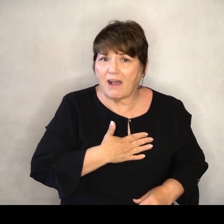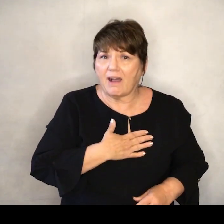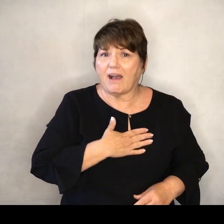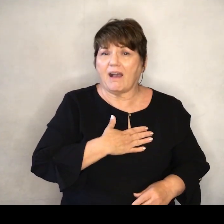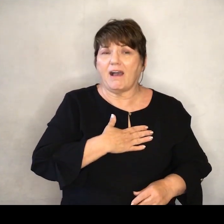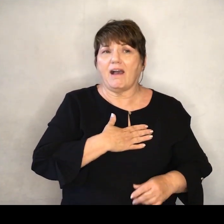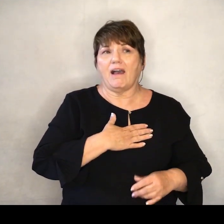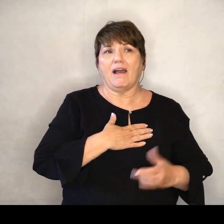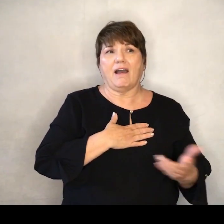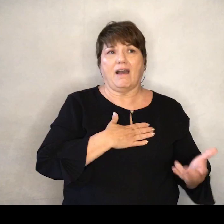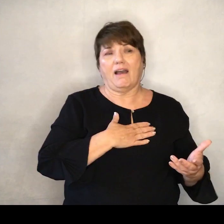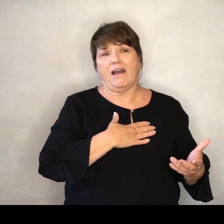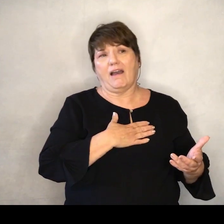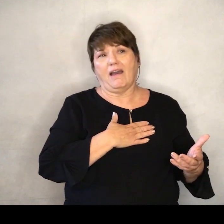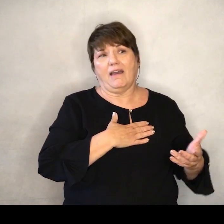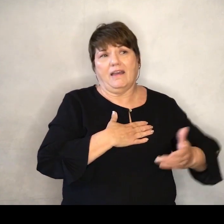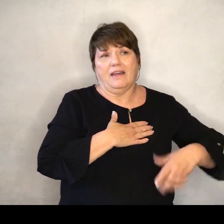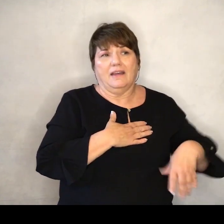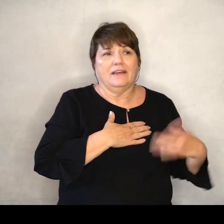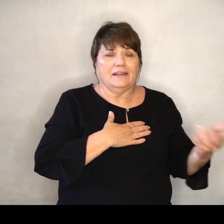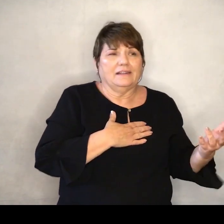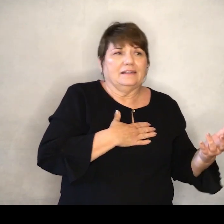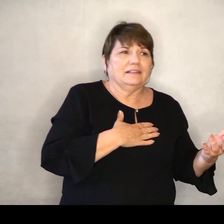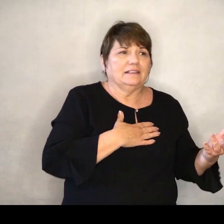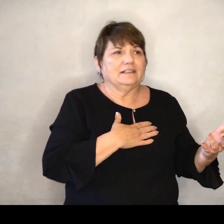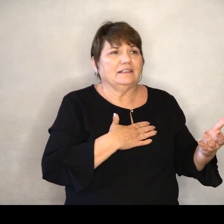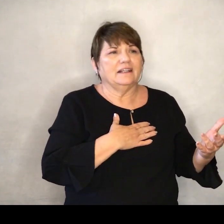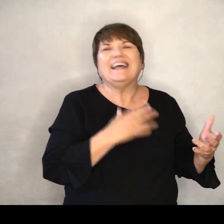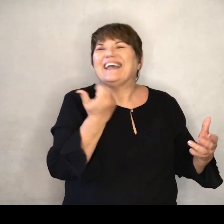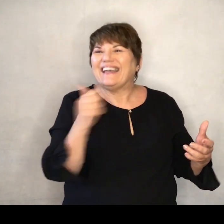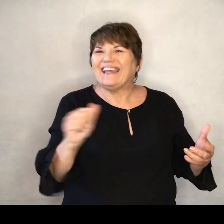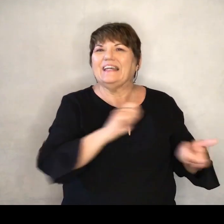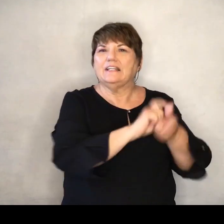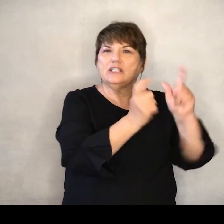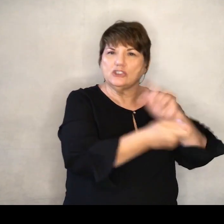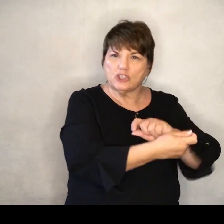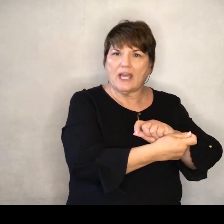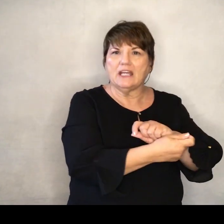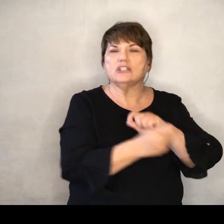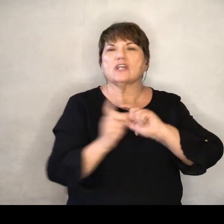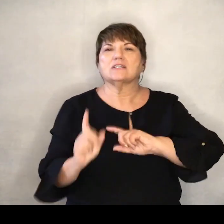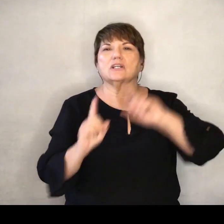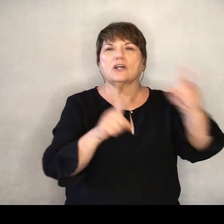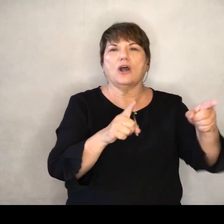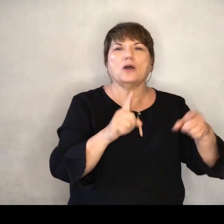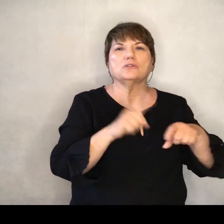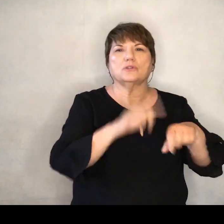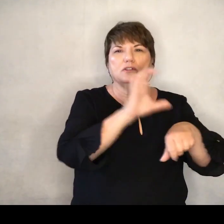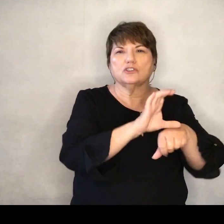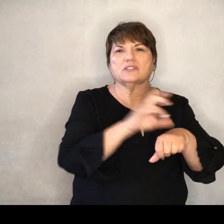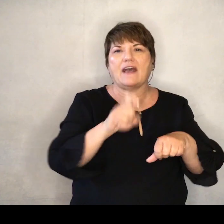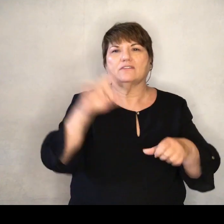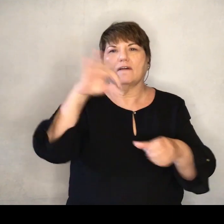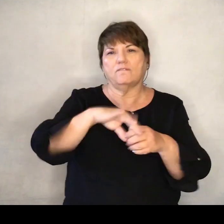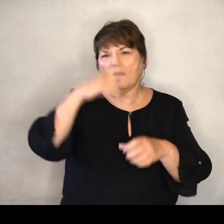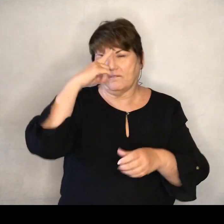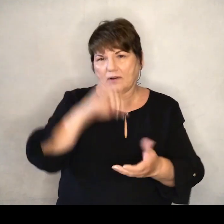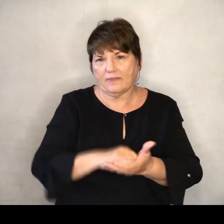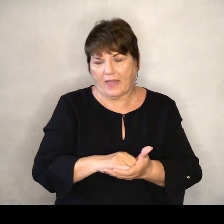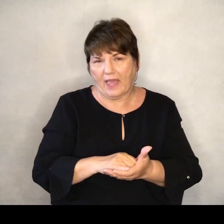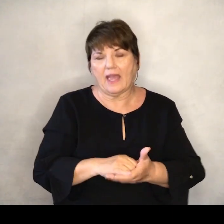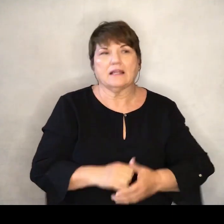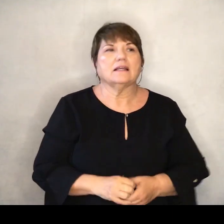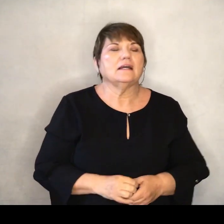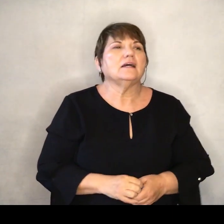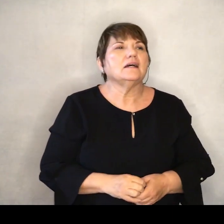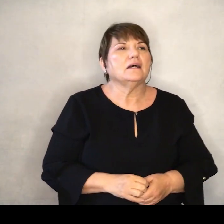package changes It actually has to That change has to go before the congregation And the congregation has to vote on that And so there's been